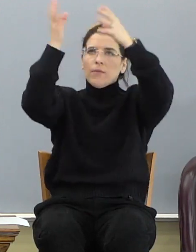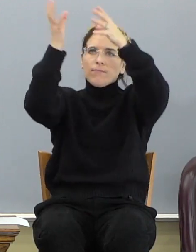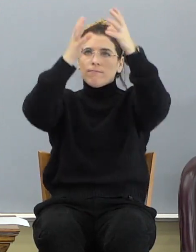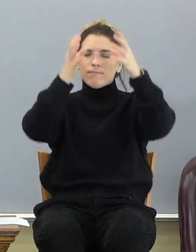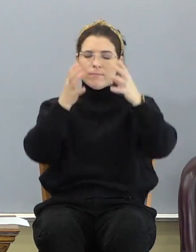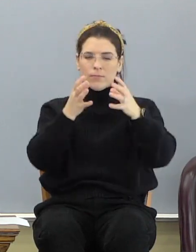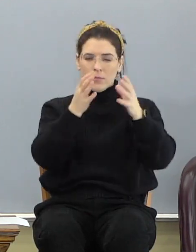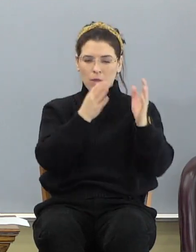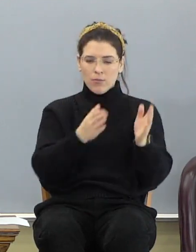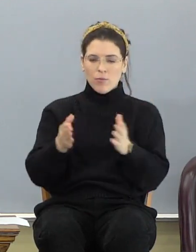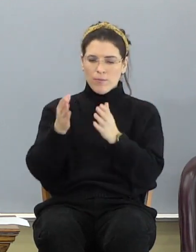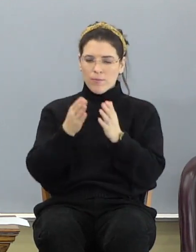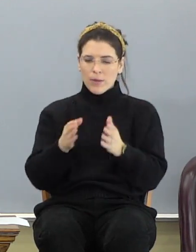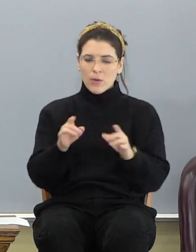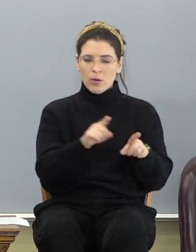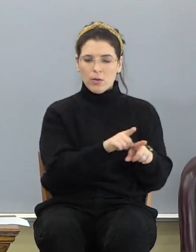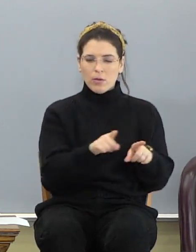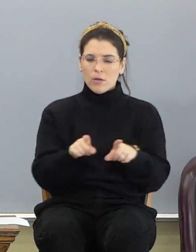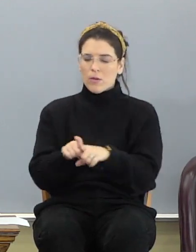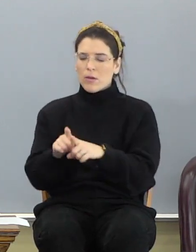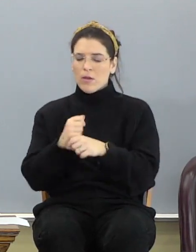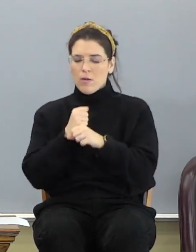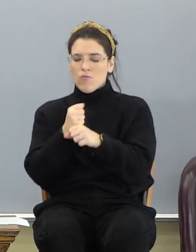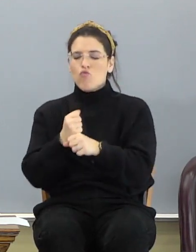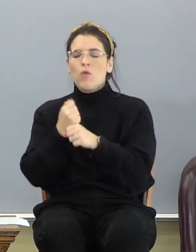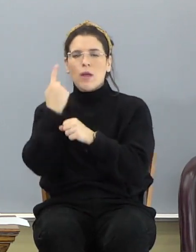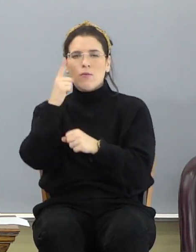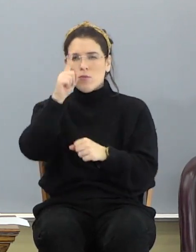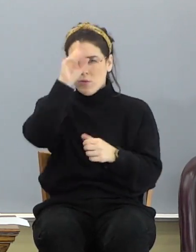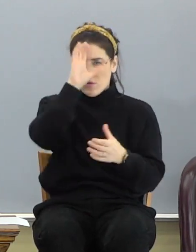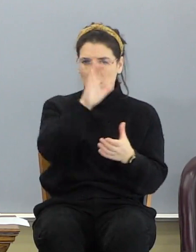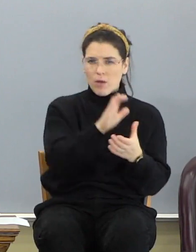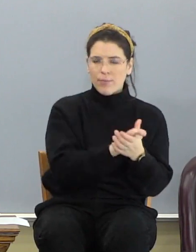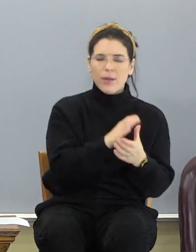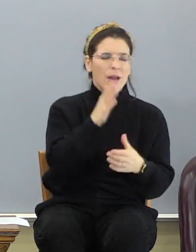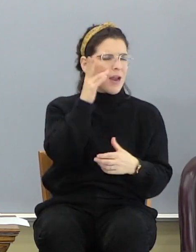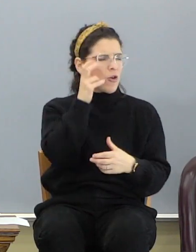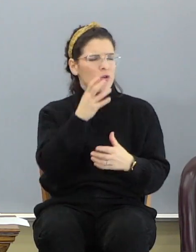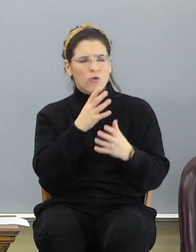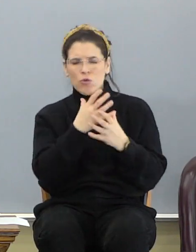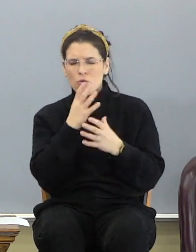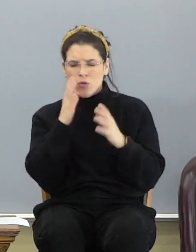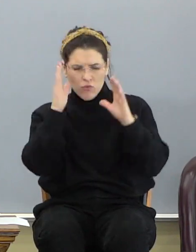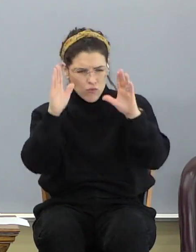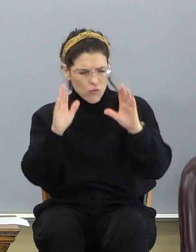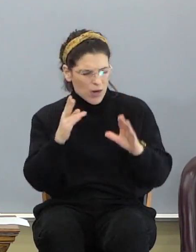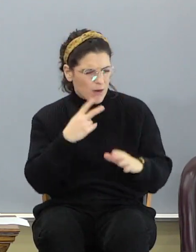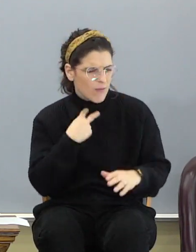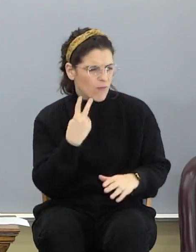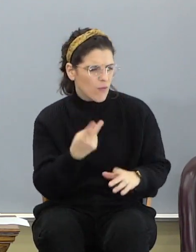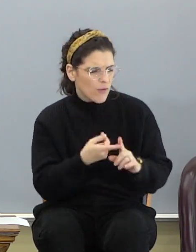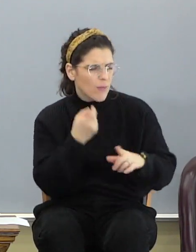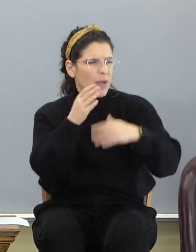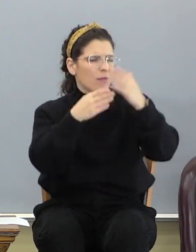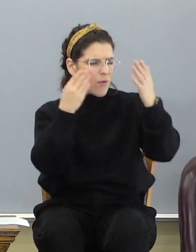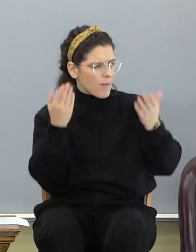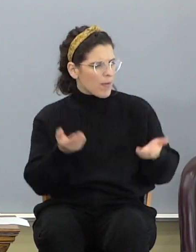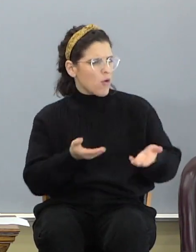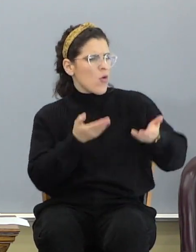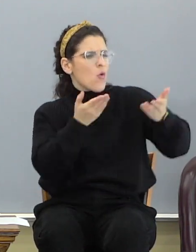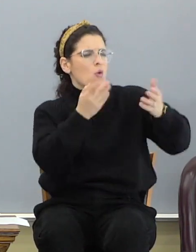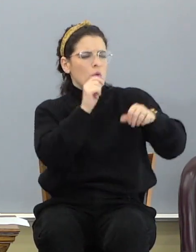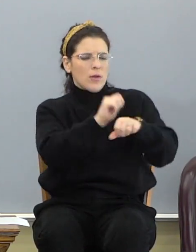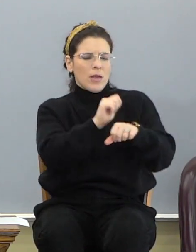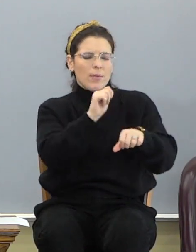as a bride adorned for a husband. And I heard a great voice out of heaven saying, Behold, the tabernacle of God